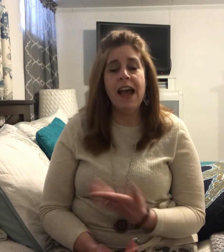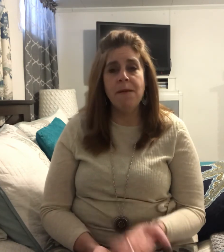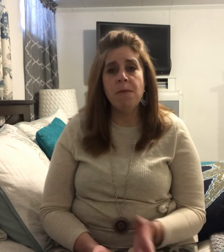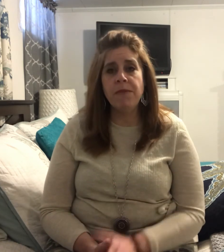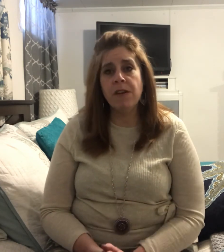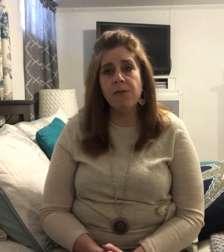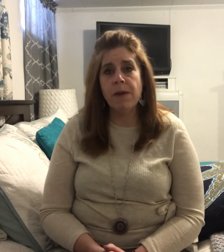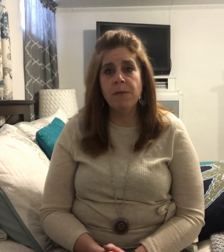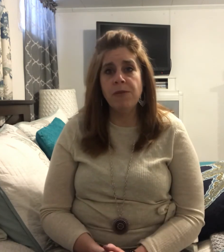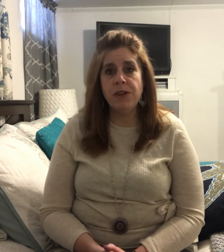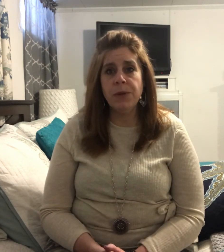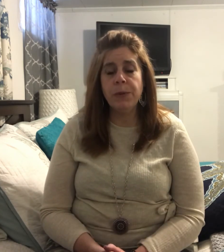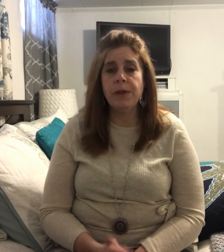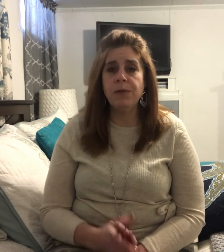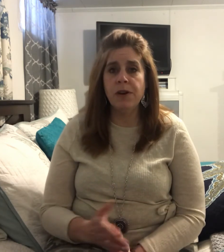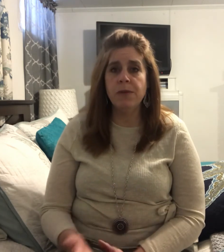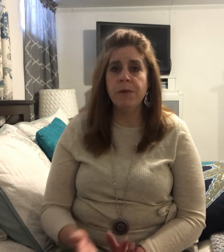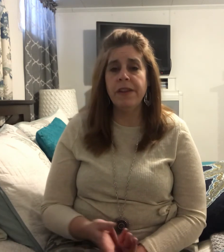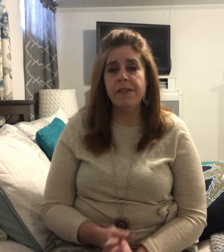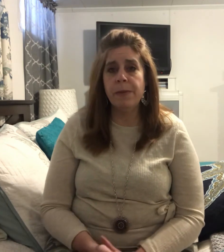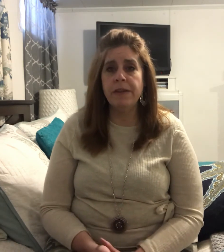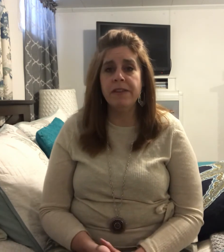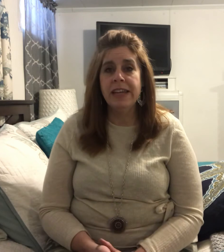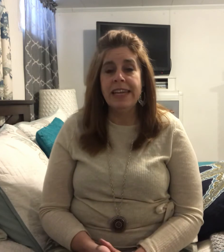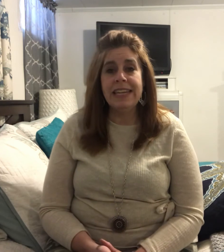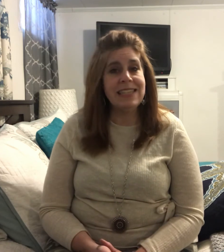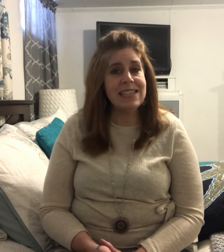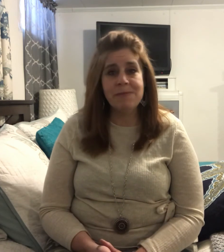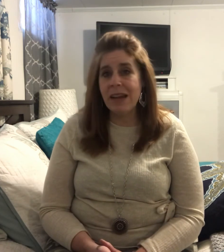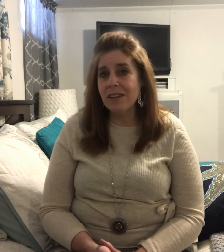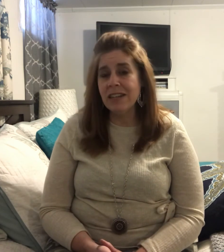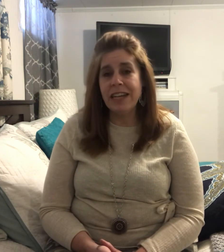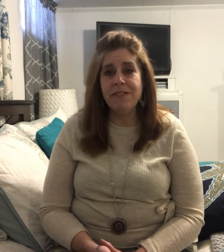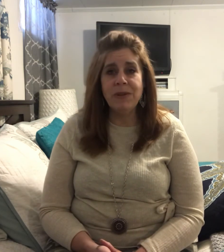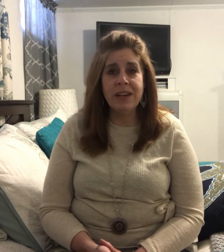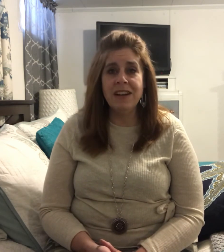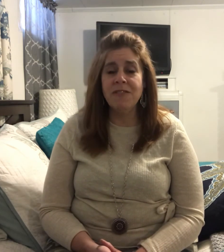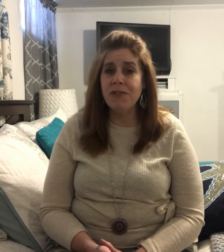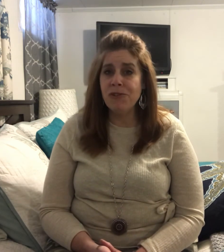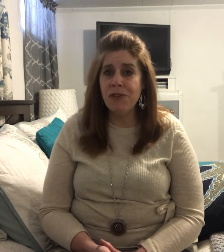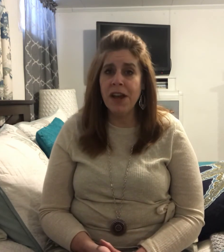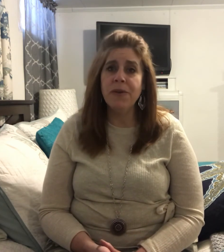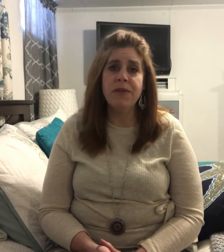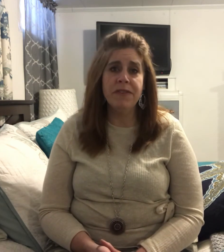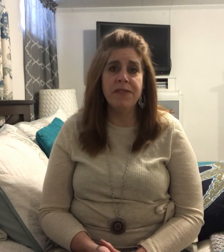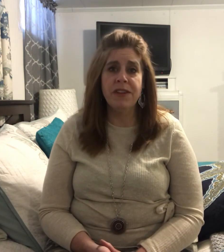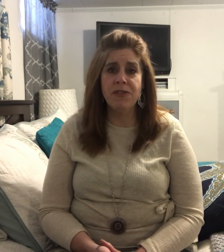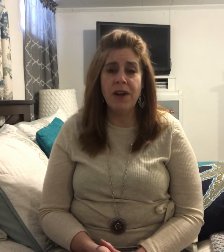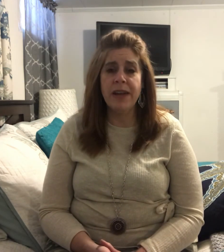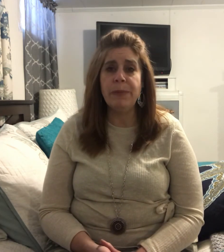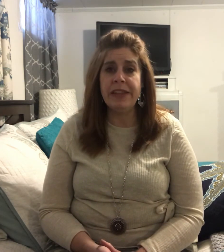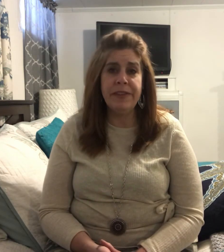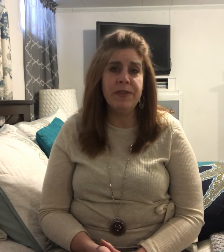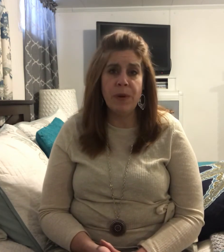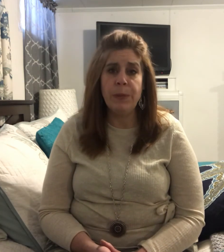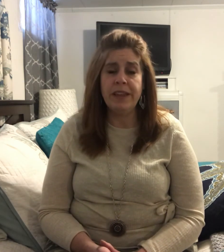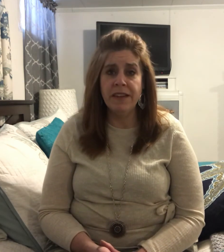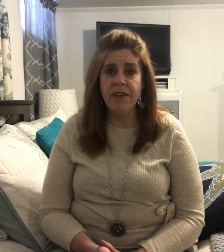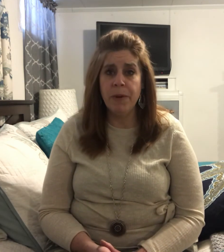have them finger spell them to you. You tell them what they spelled. It doesn't matter if you get it on the first try or the fiftieth try, please don't give up